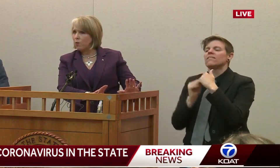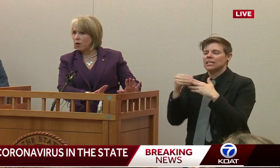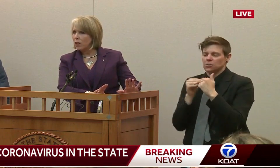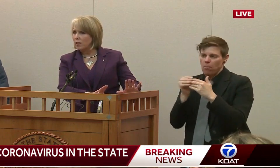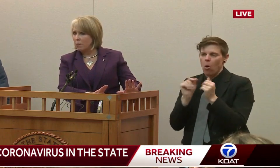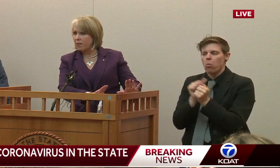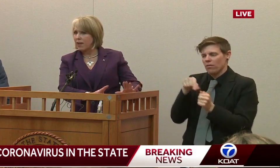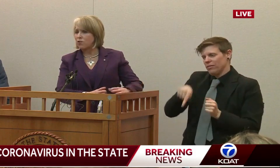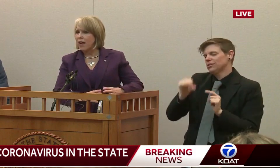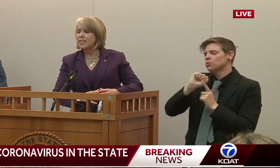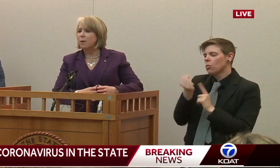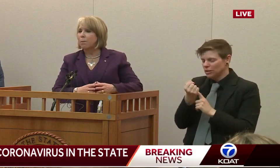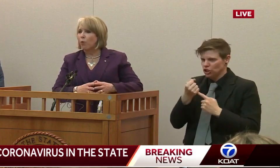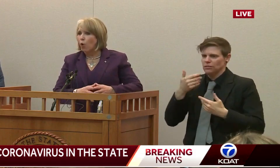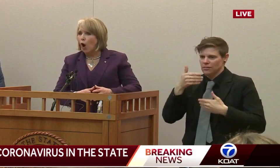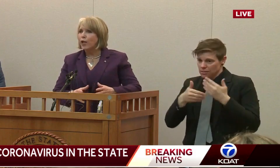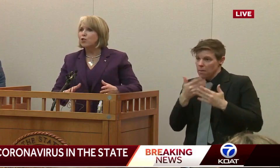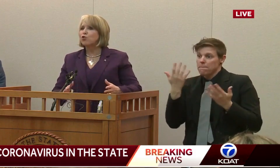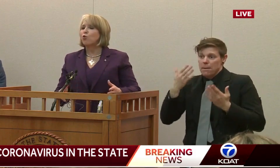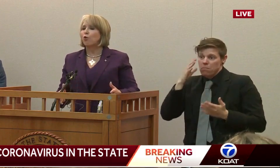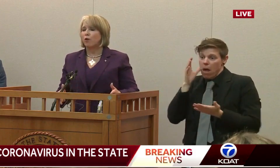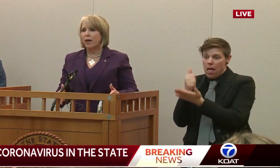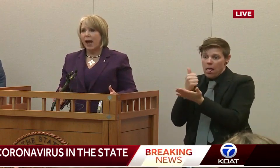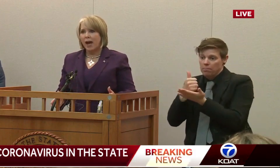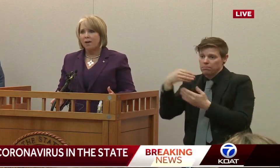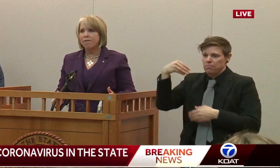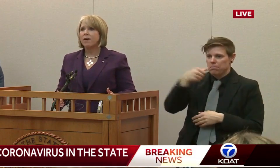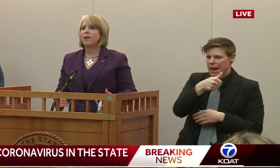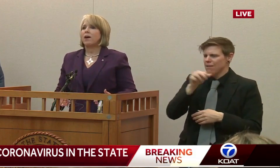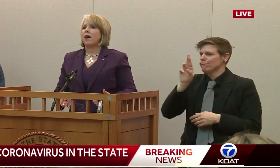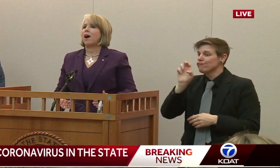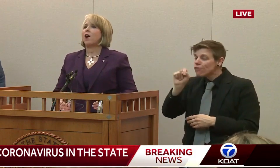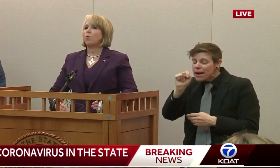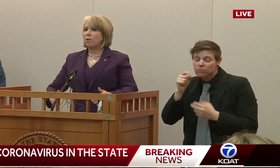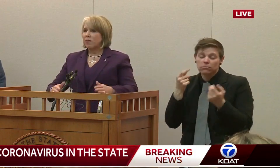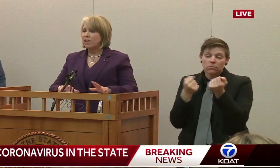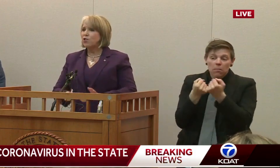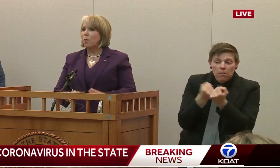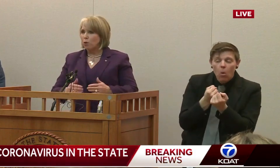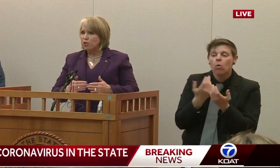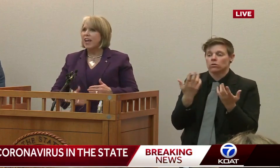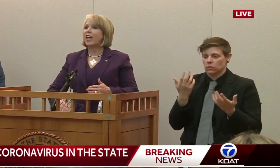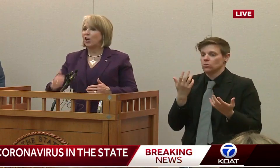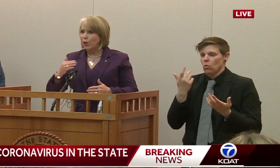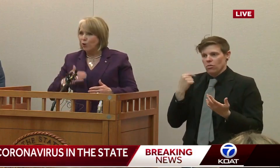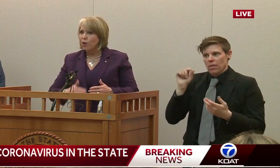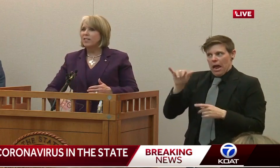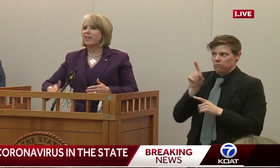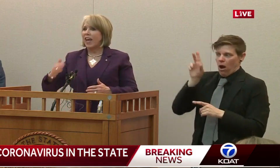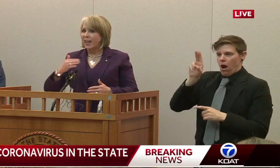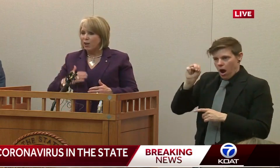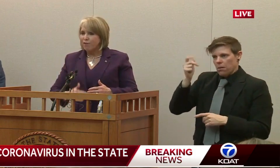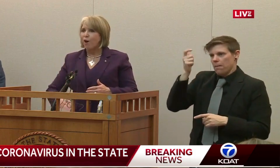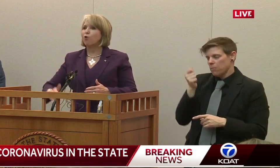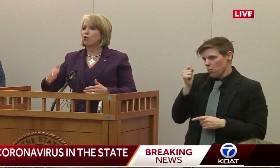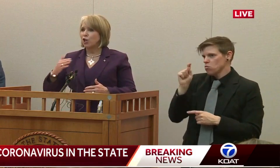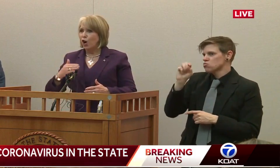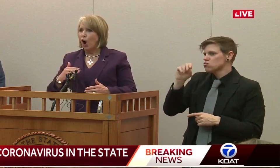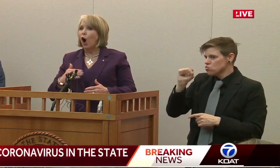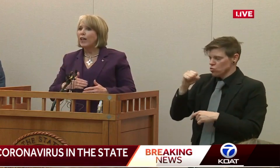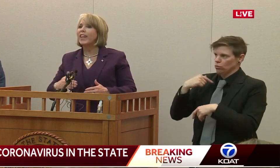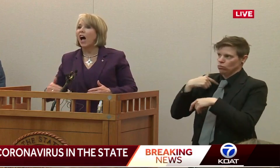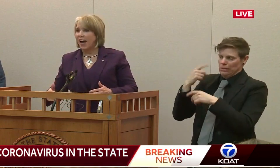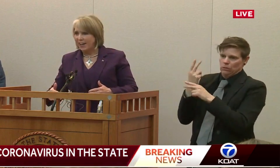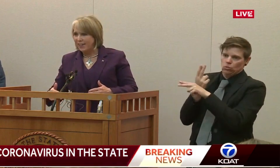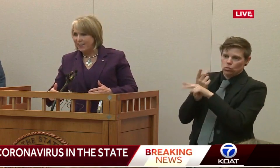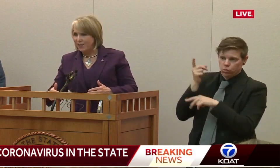right? We're clear about that. So that's the broadest tool that we have. These numbers get you to getting folks